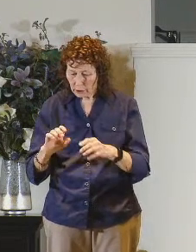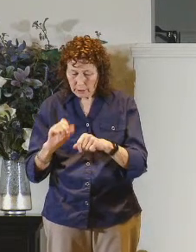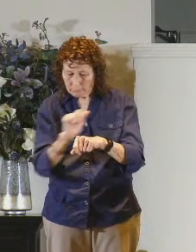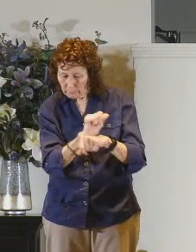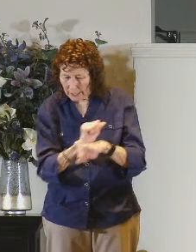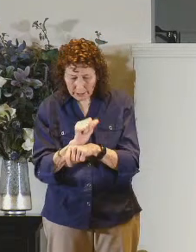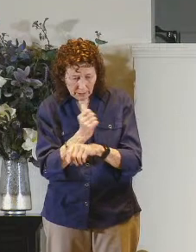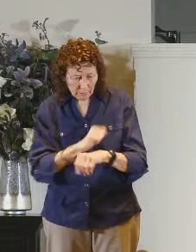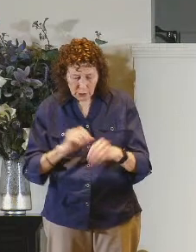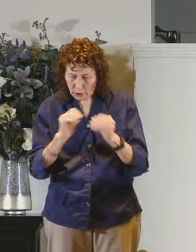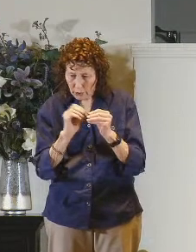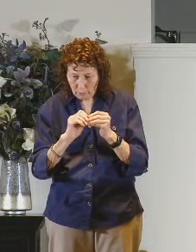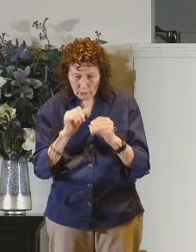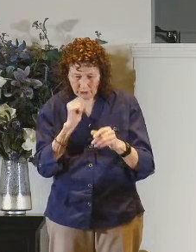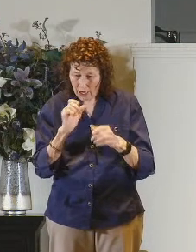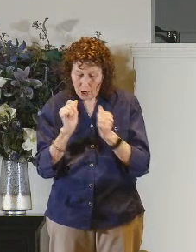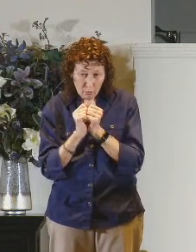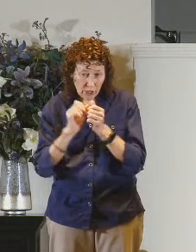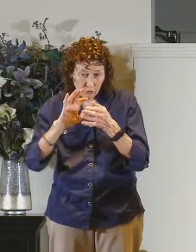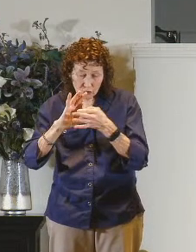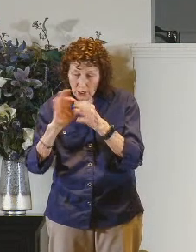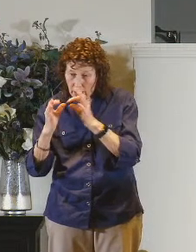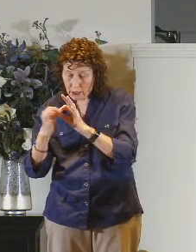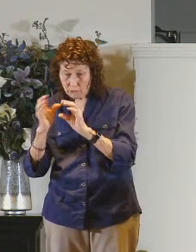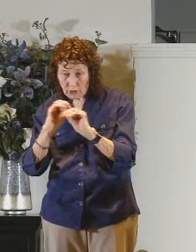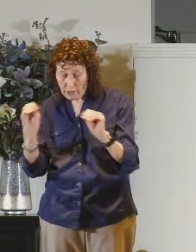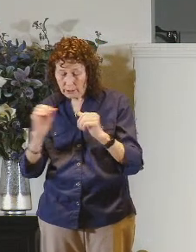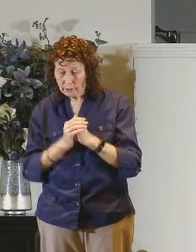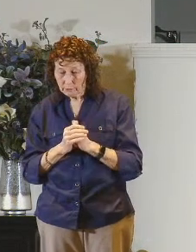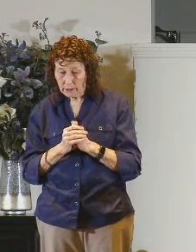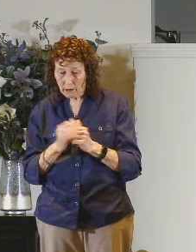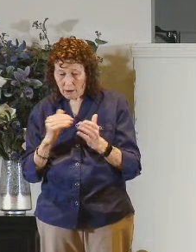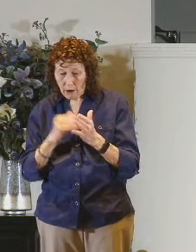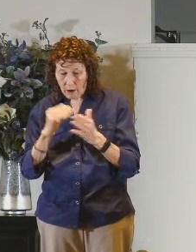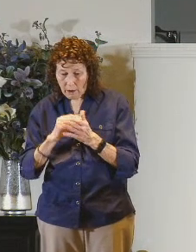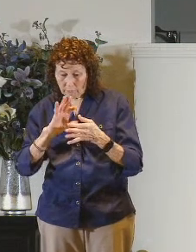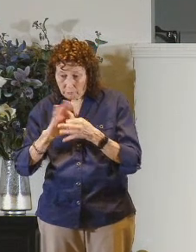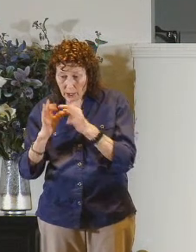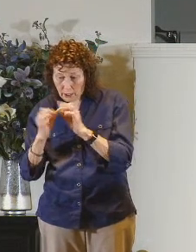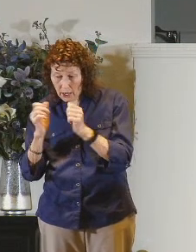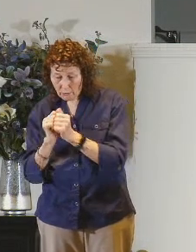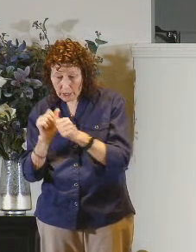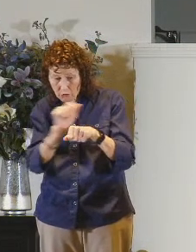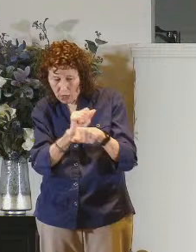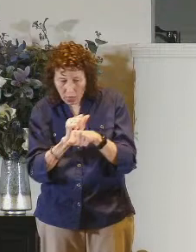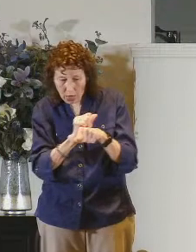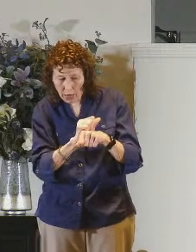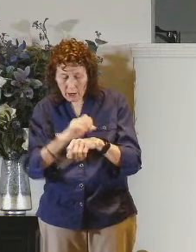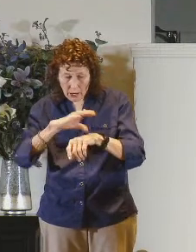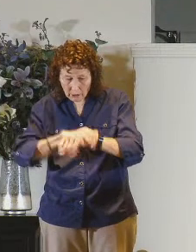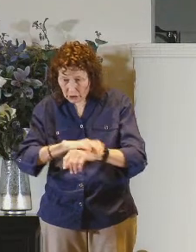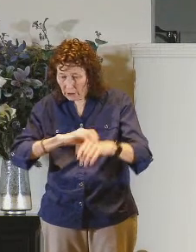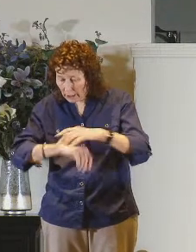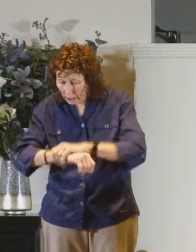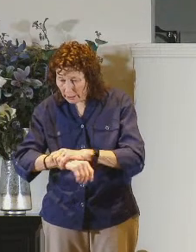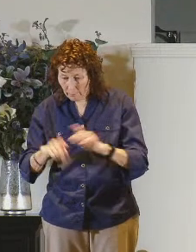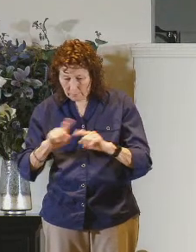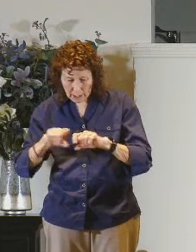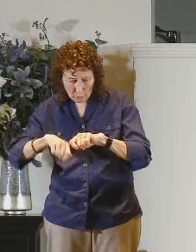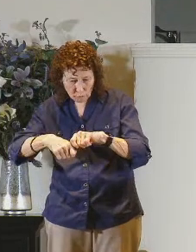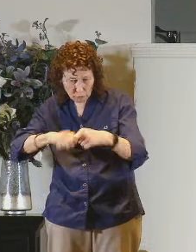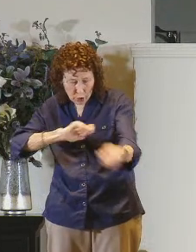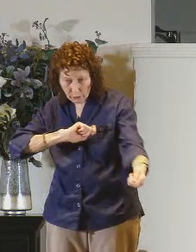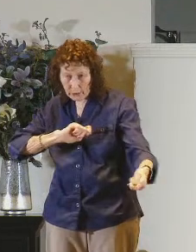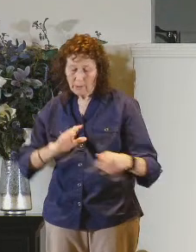him anymore not even with the chain for he had often been bound with shackles and chains but he wrenched the chains